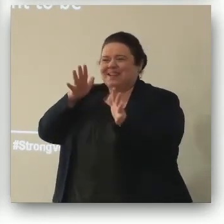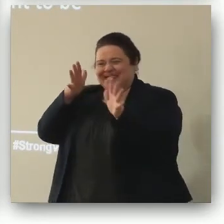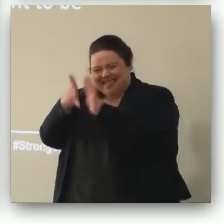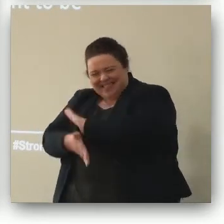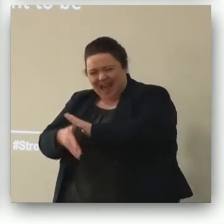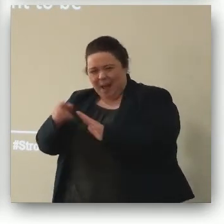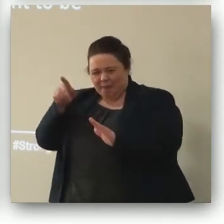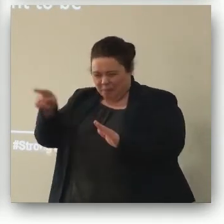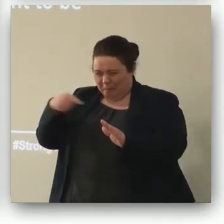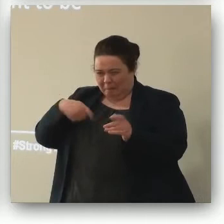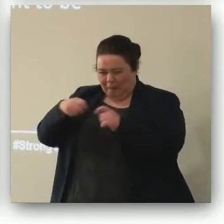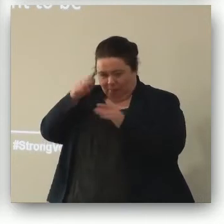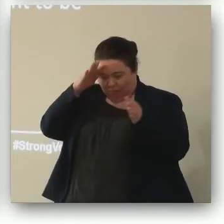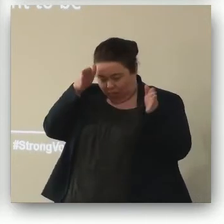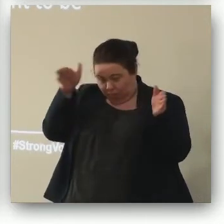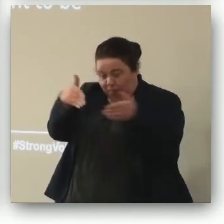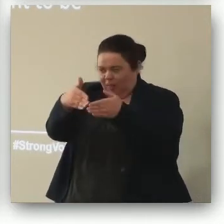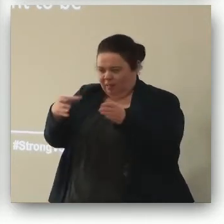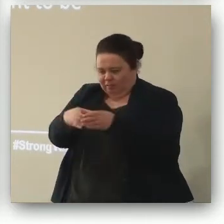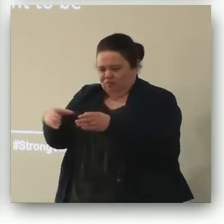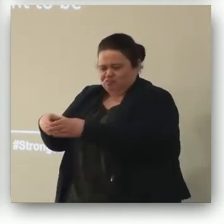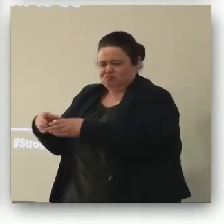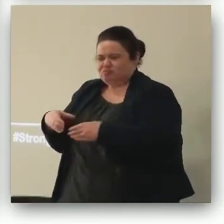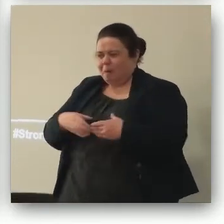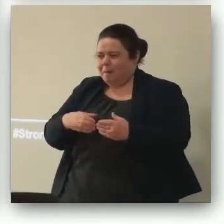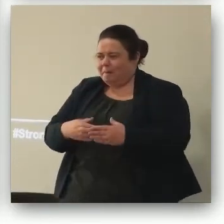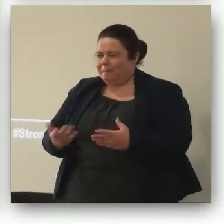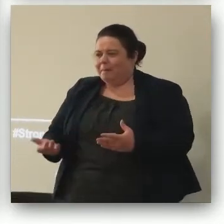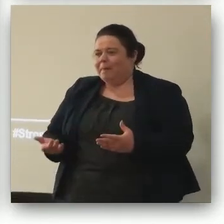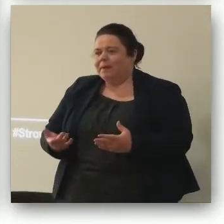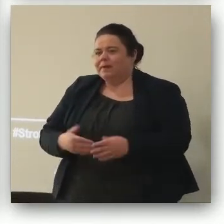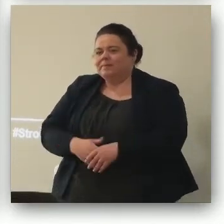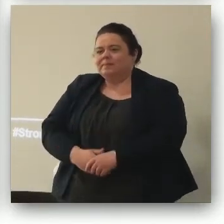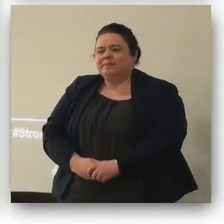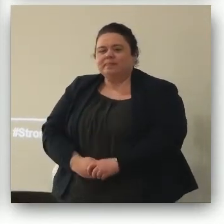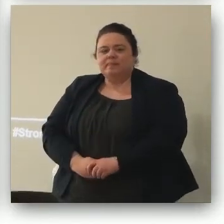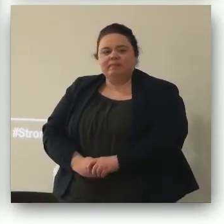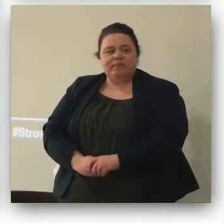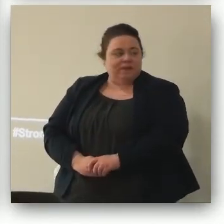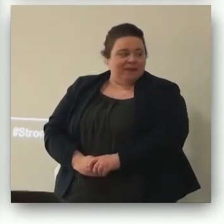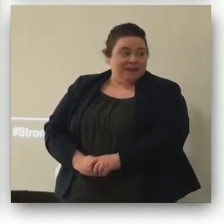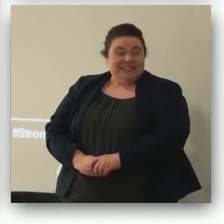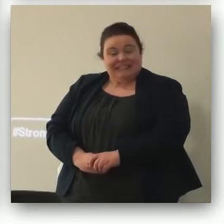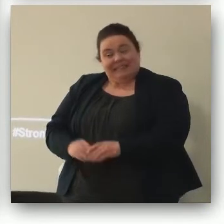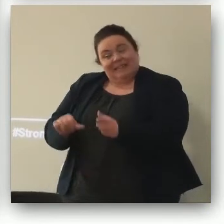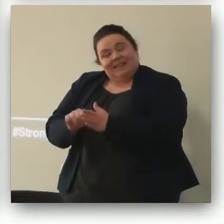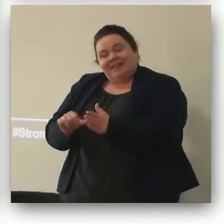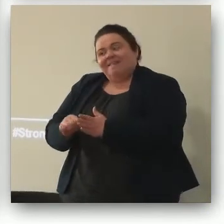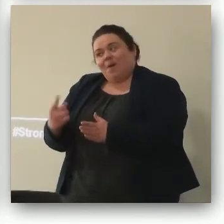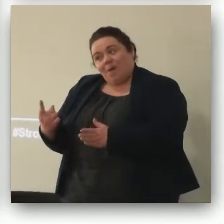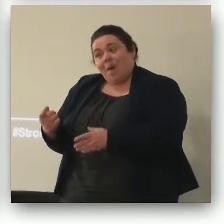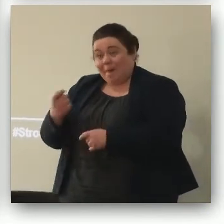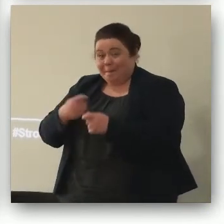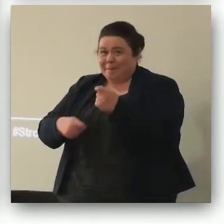pigeonholing young people into certain types of groups I suppose it's a contentious one it became